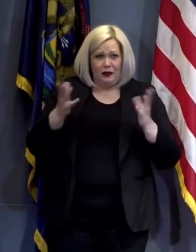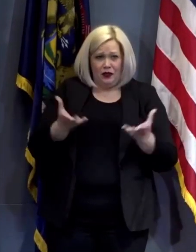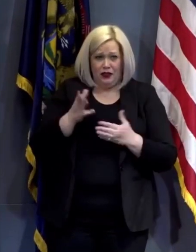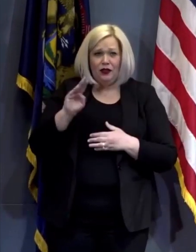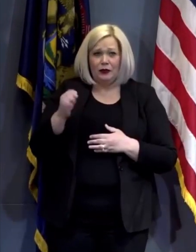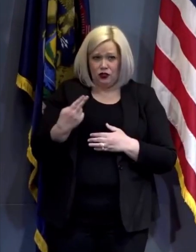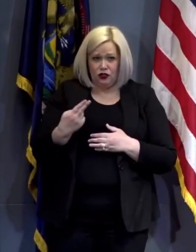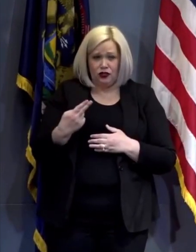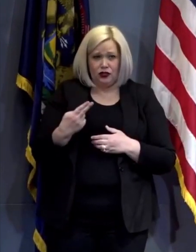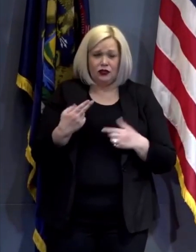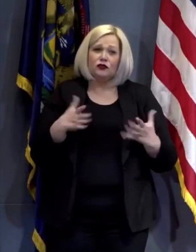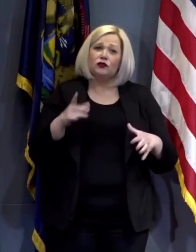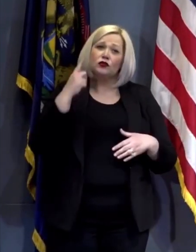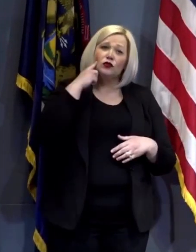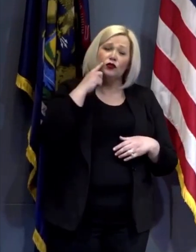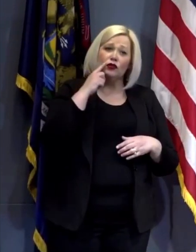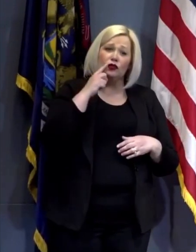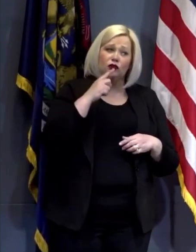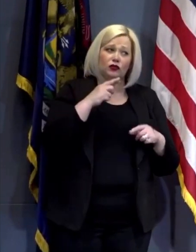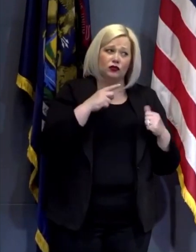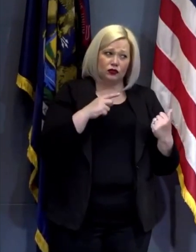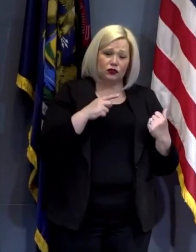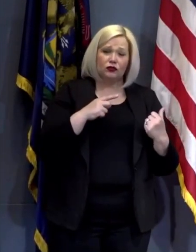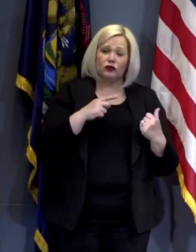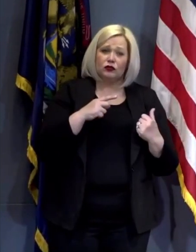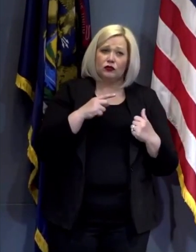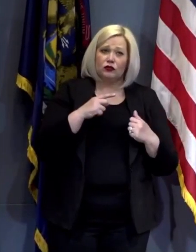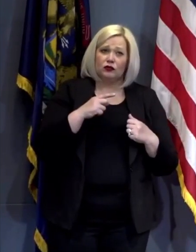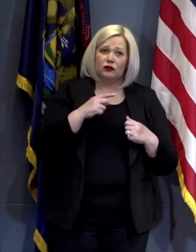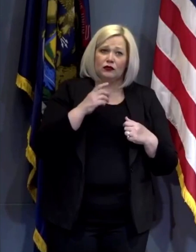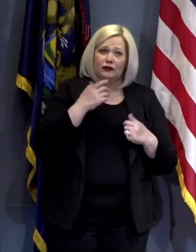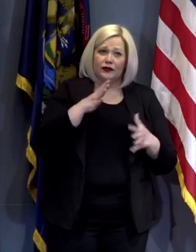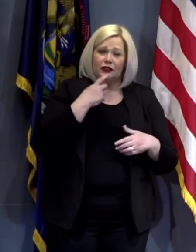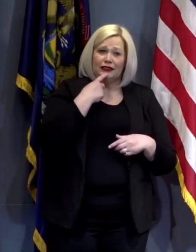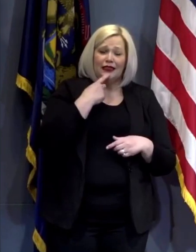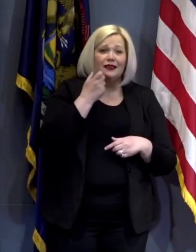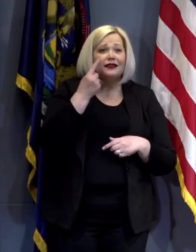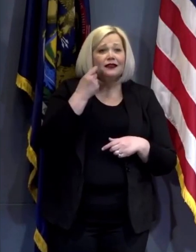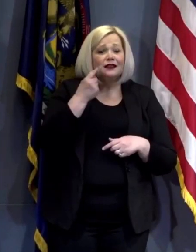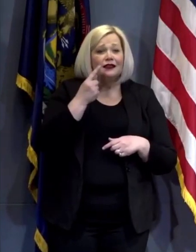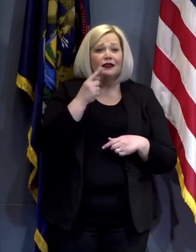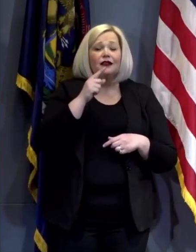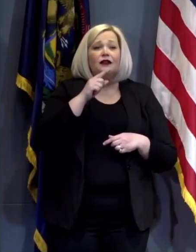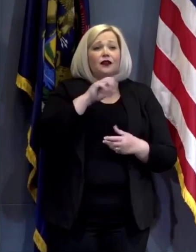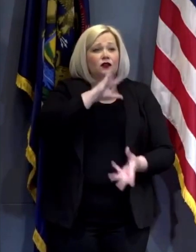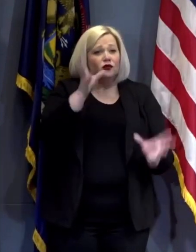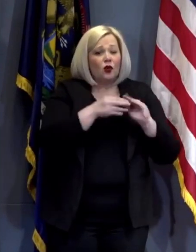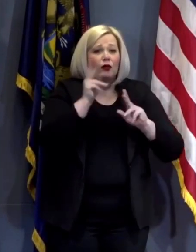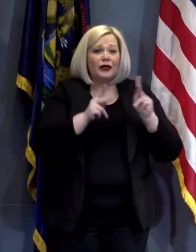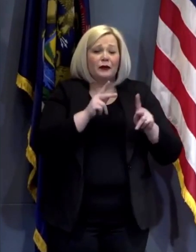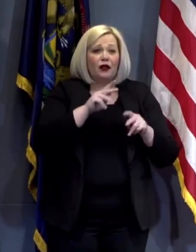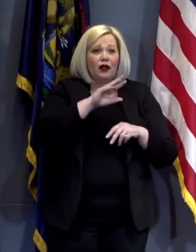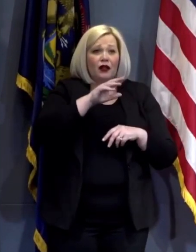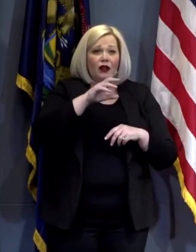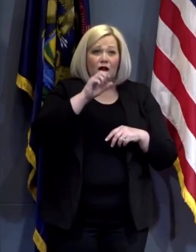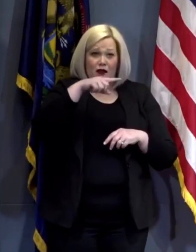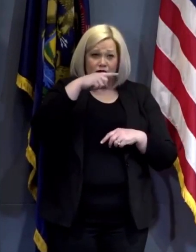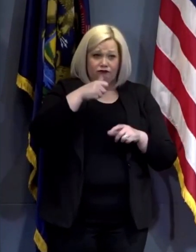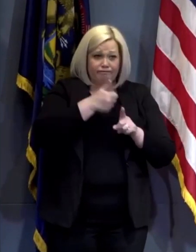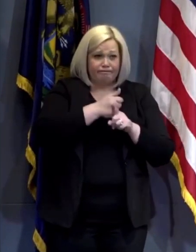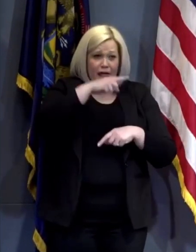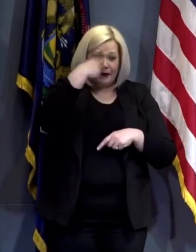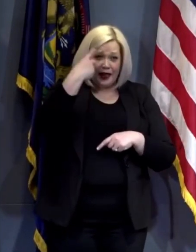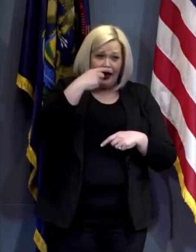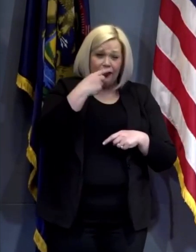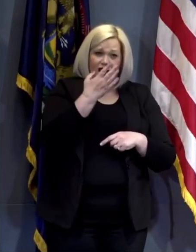You already heard the governor mention but it is worth repeating black people make up 14% of the population in the state of Michigan and thus far we have